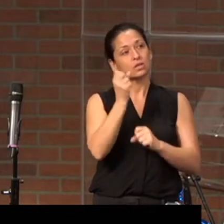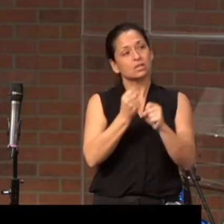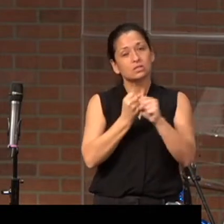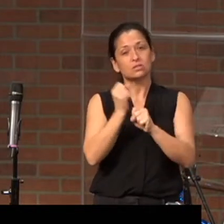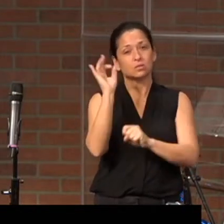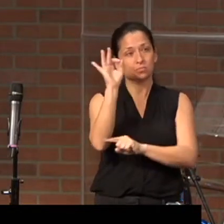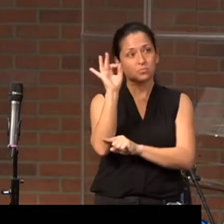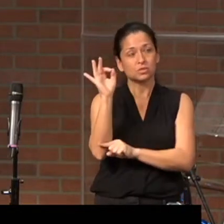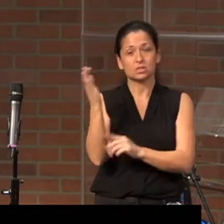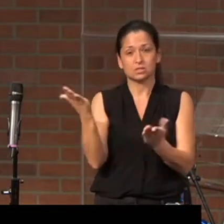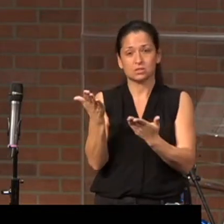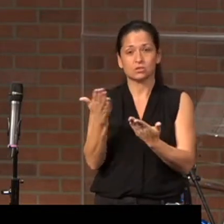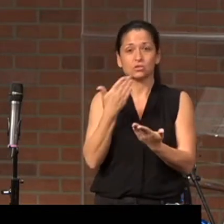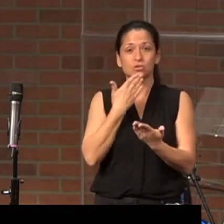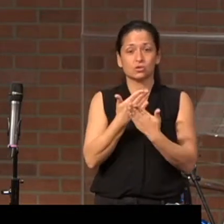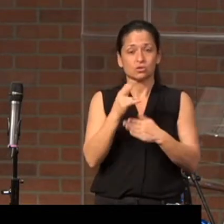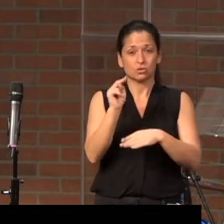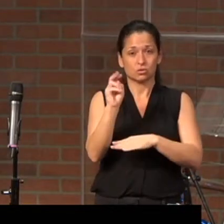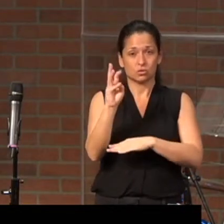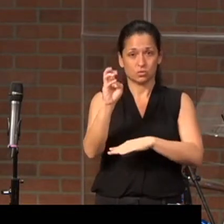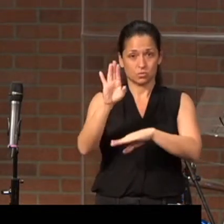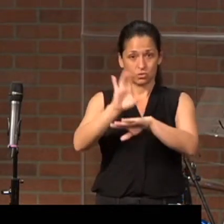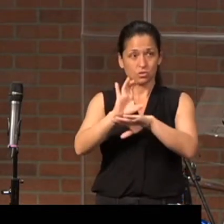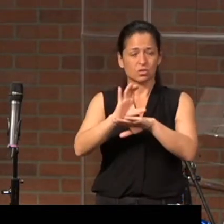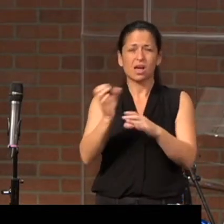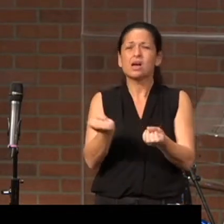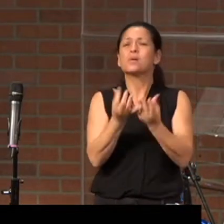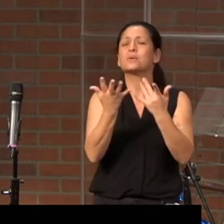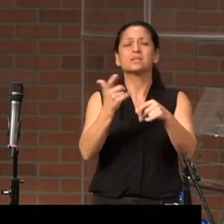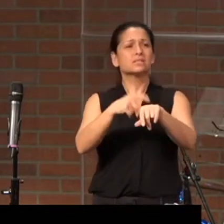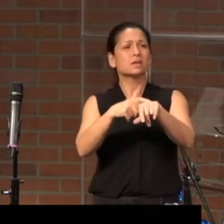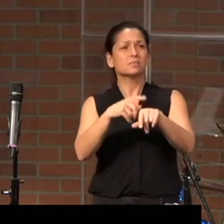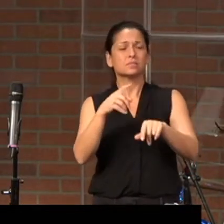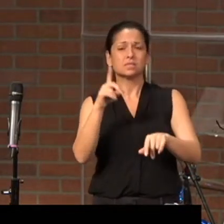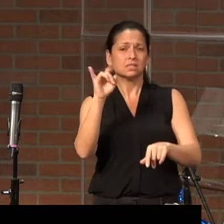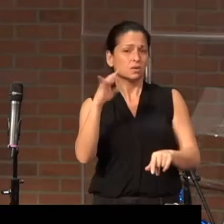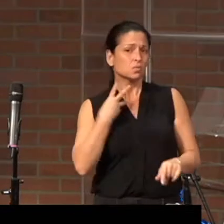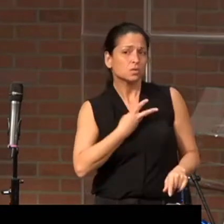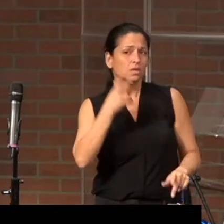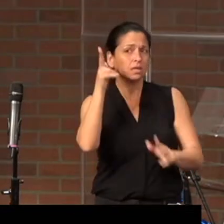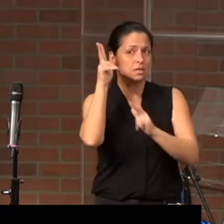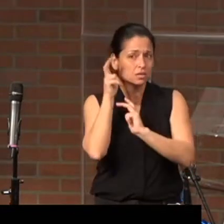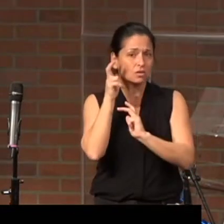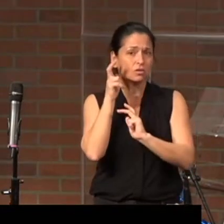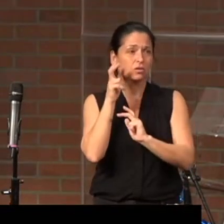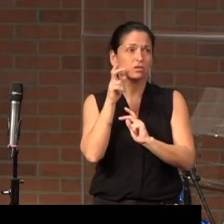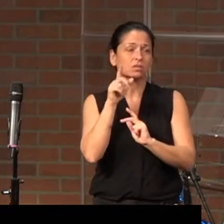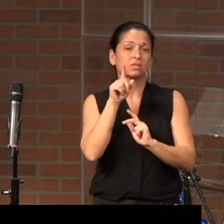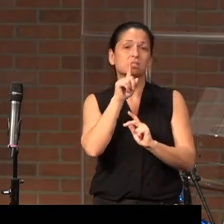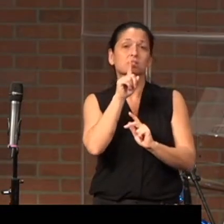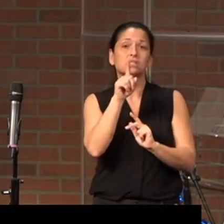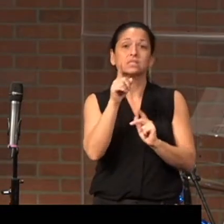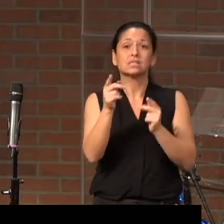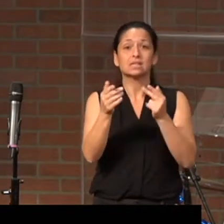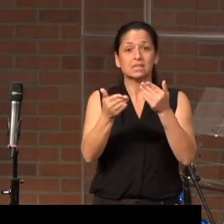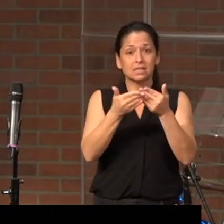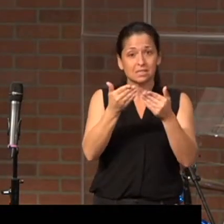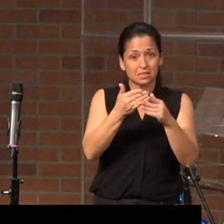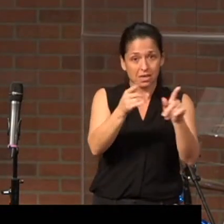ministry at Good News Church. How many times have we heard it's as easy as?